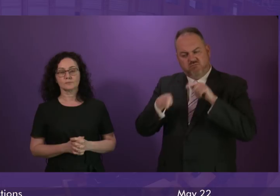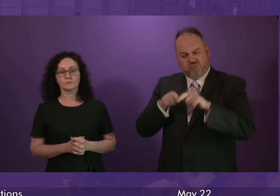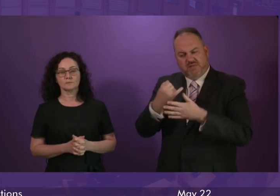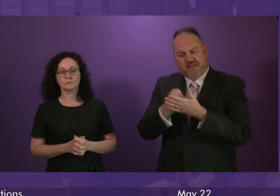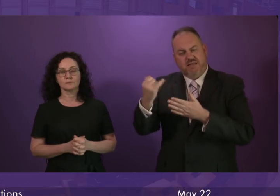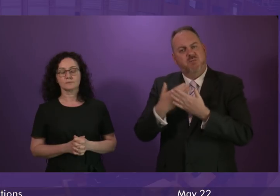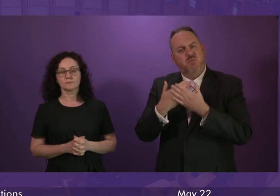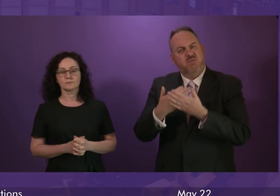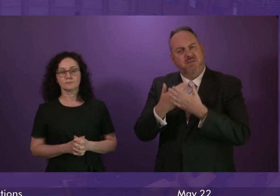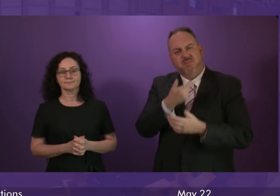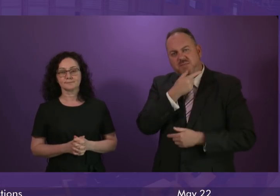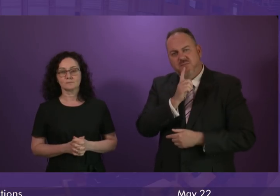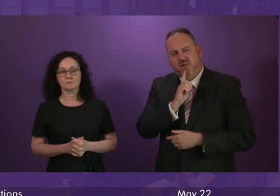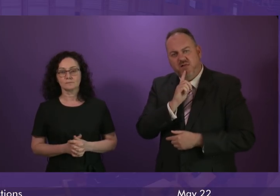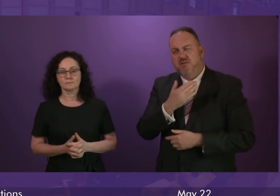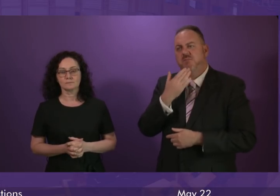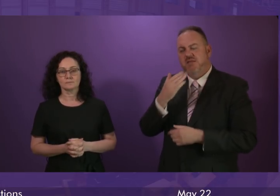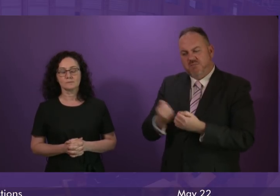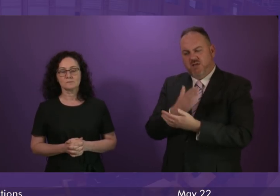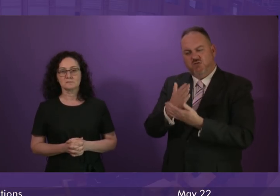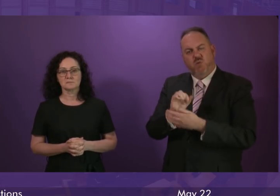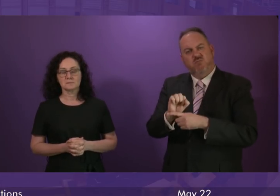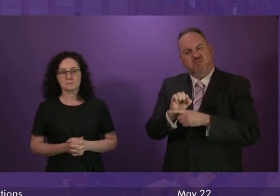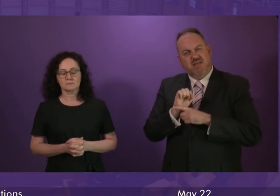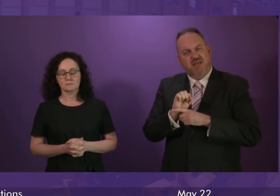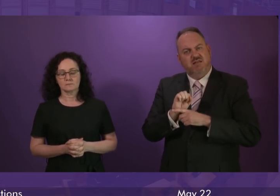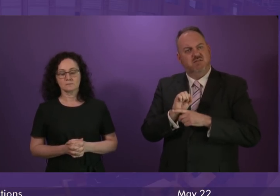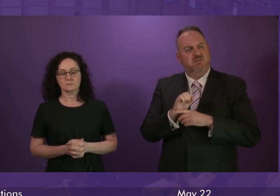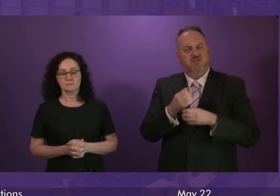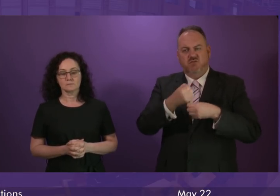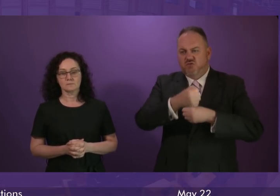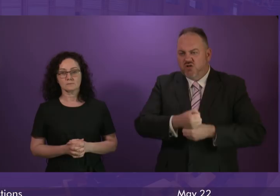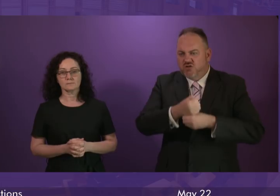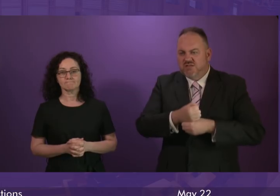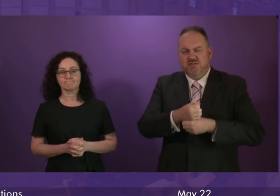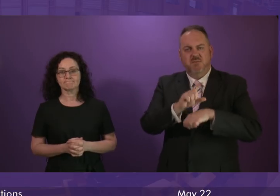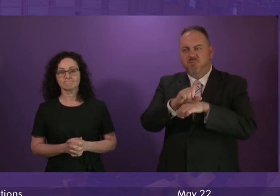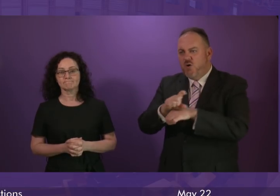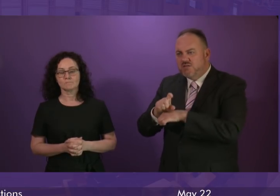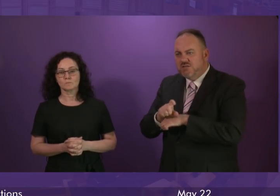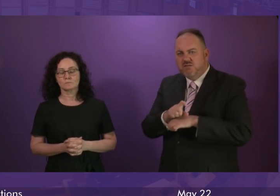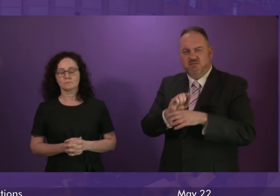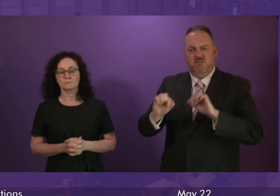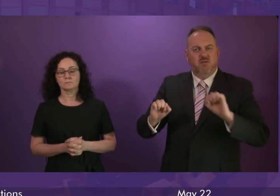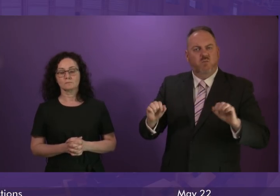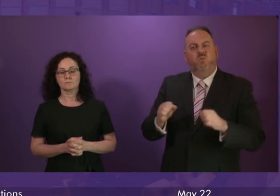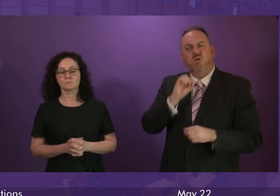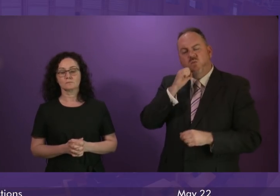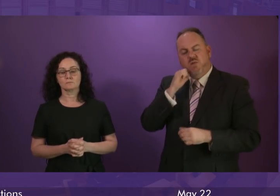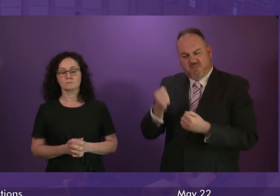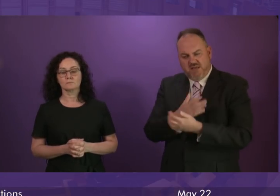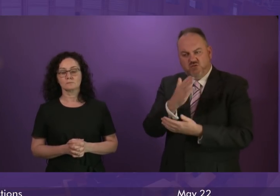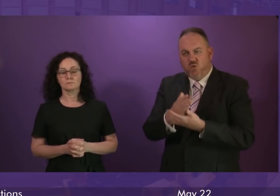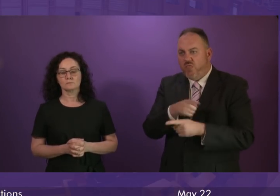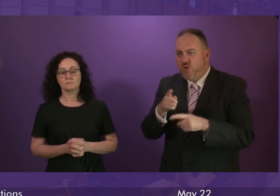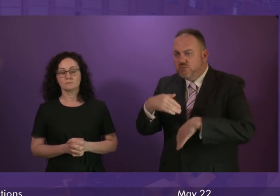Scottish Government will ensure the resources are in place to protect Scotland's places of worship and when they are targeted in this manner that no stone will be left unturned in